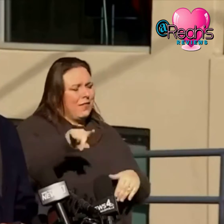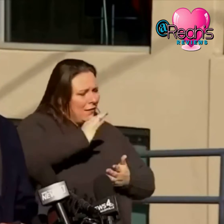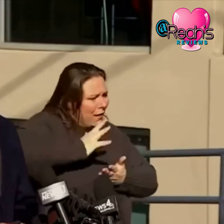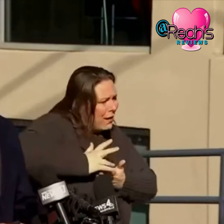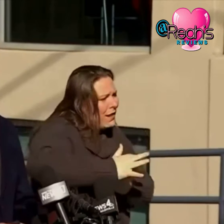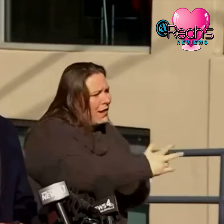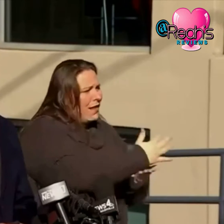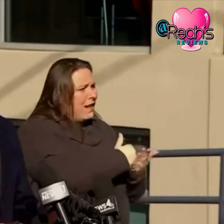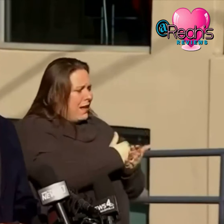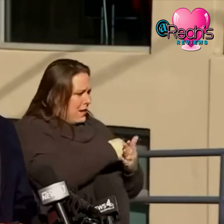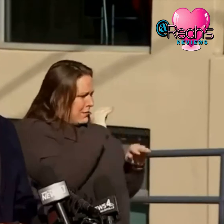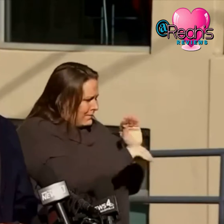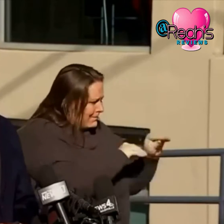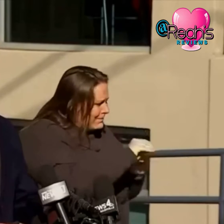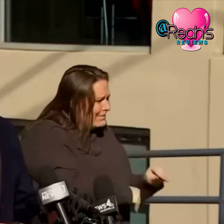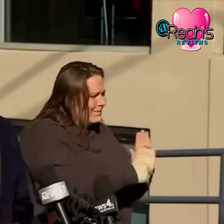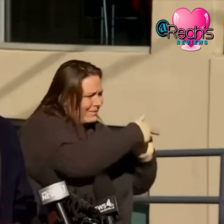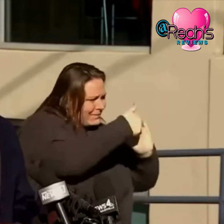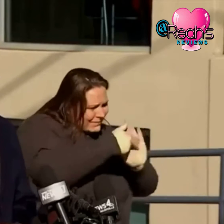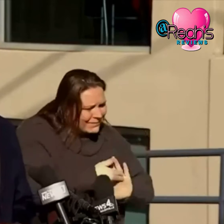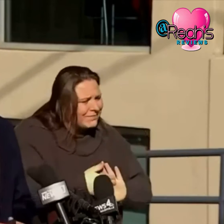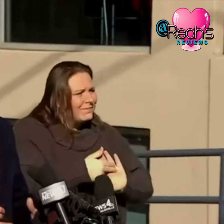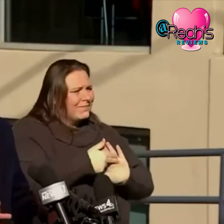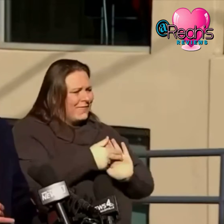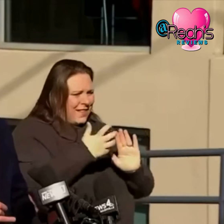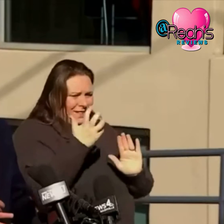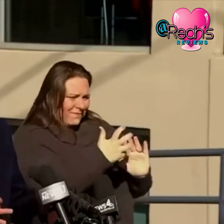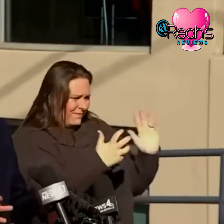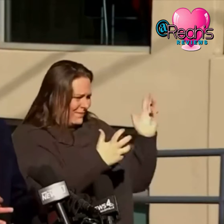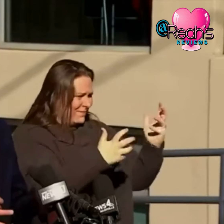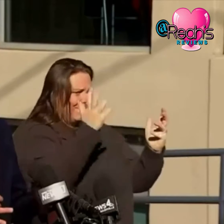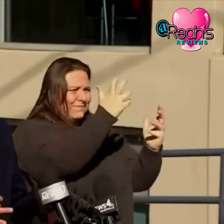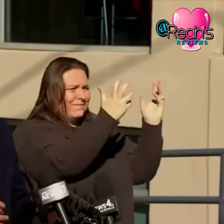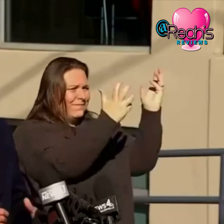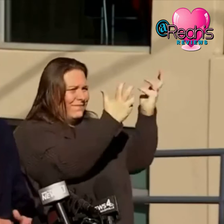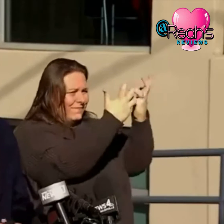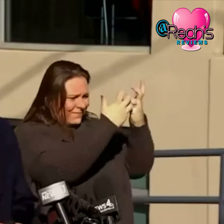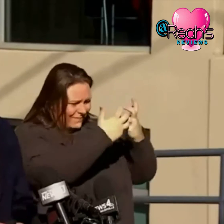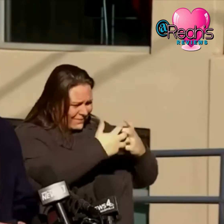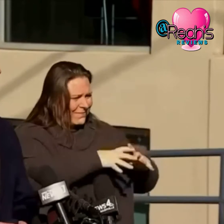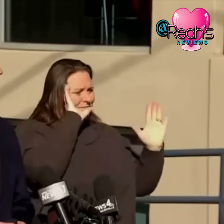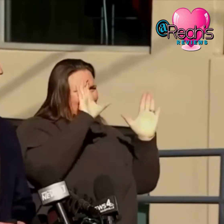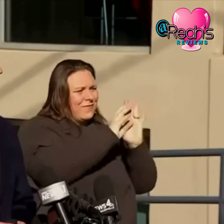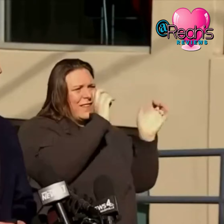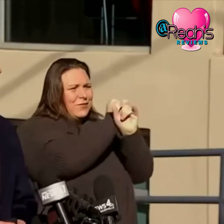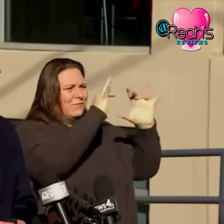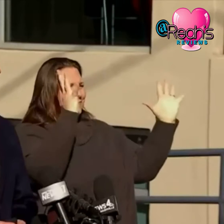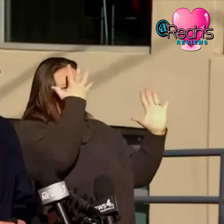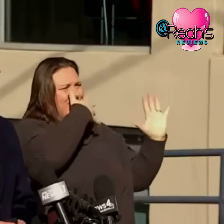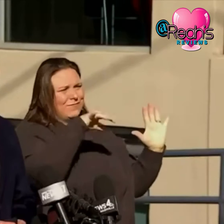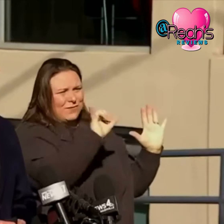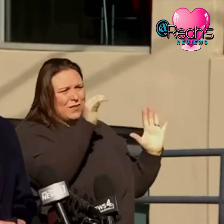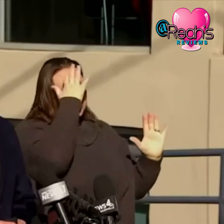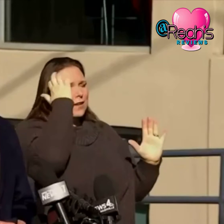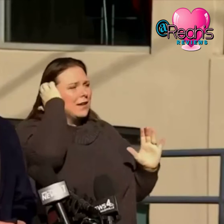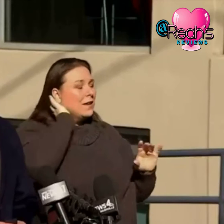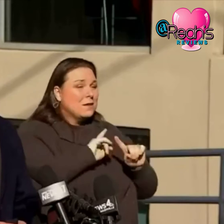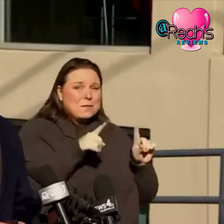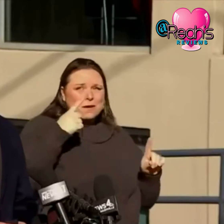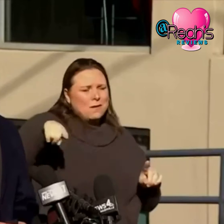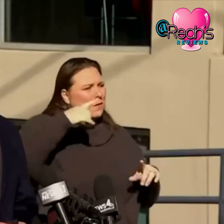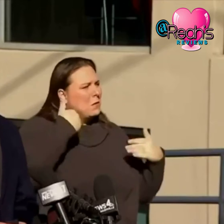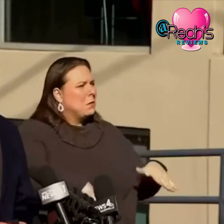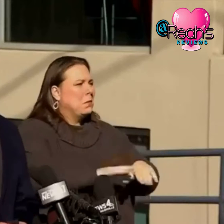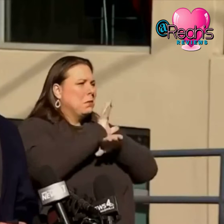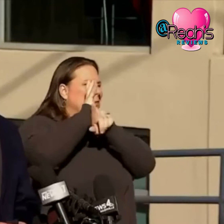gather it they've got to catalog it they've got to put it back together and try to find out what the picture of that puzzle looks like but there's no one better to do